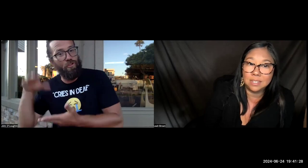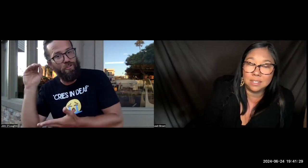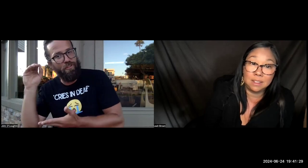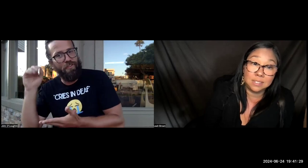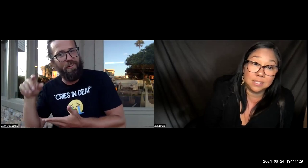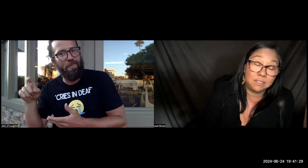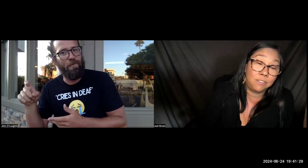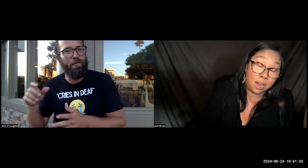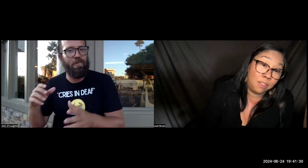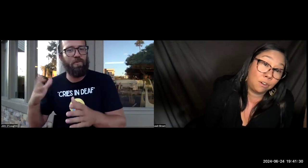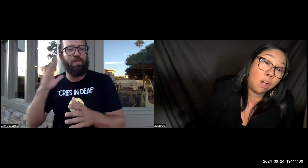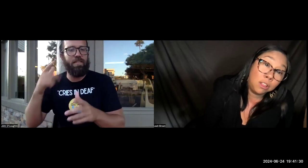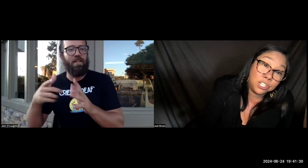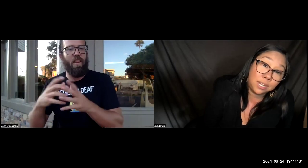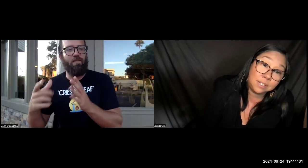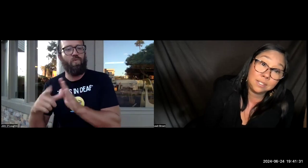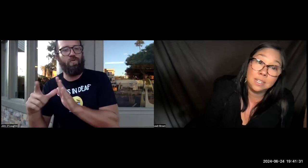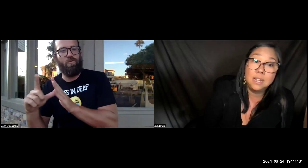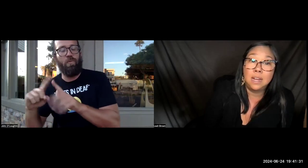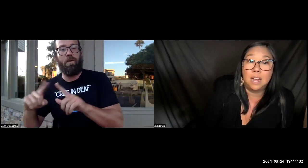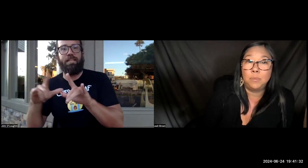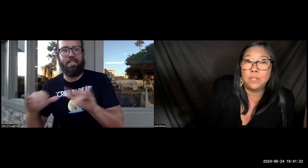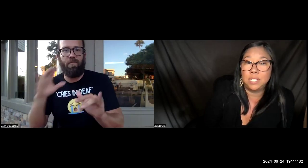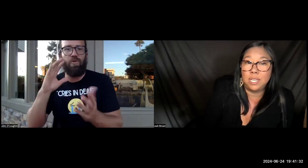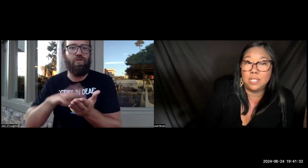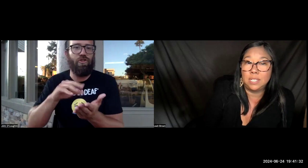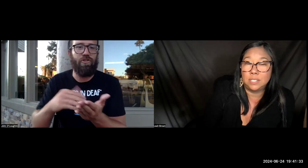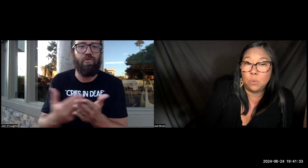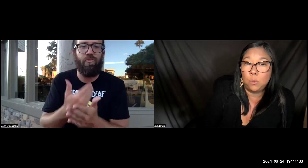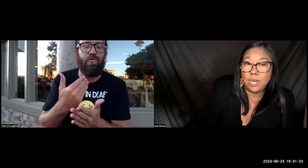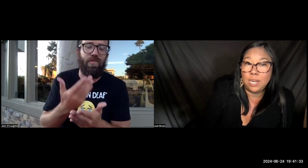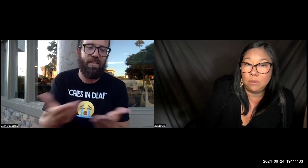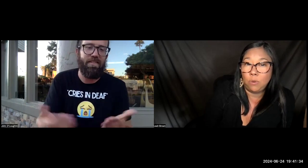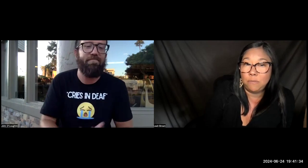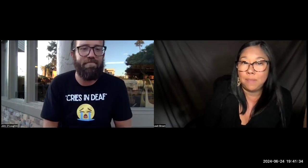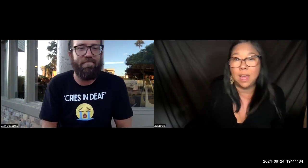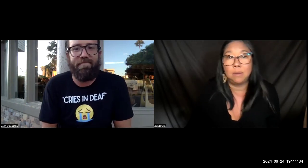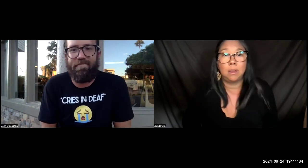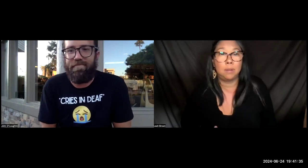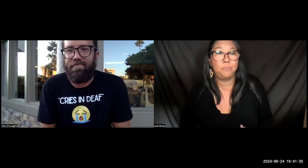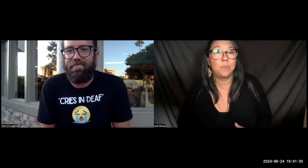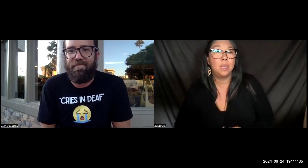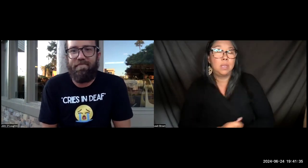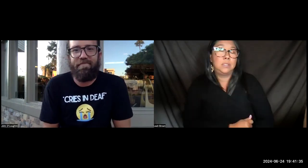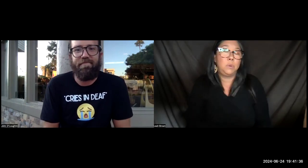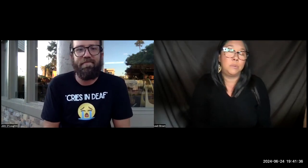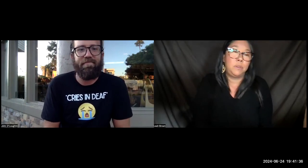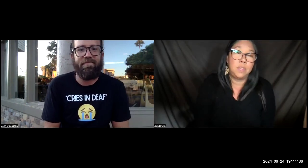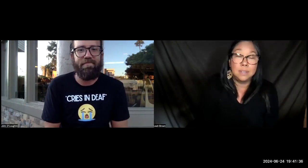at other colleges, you see, so we've made that, so we review things